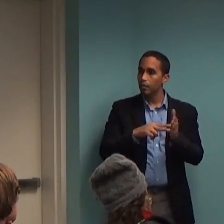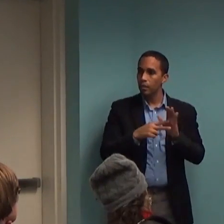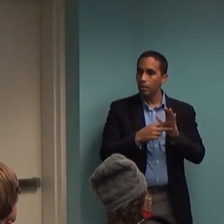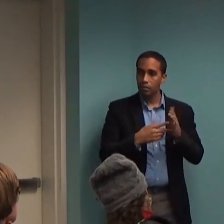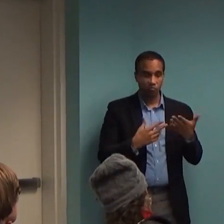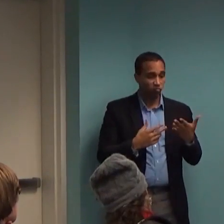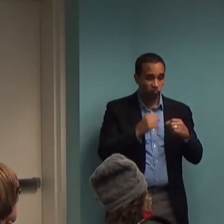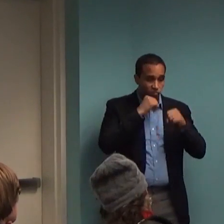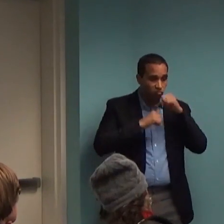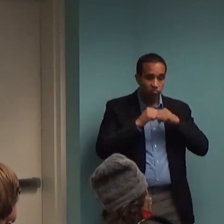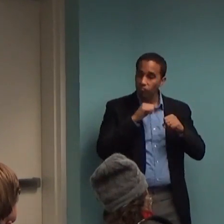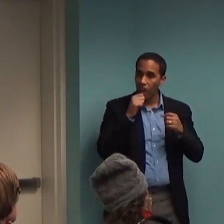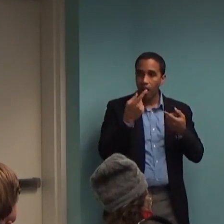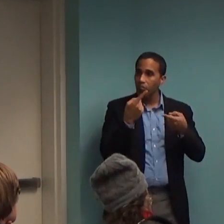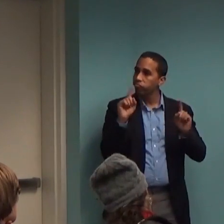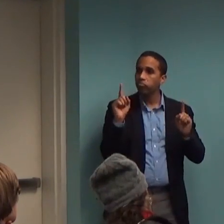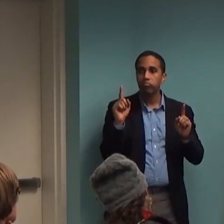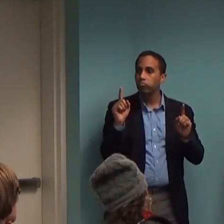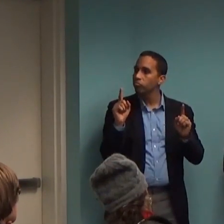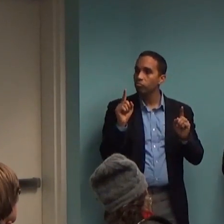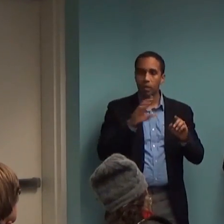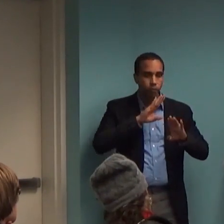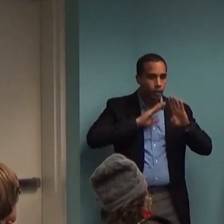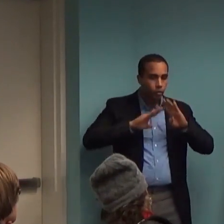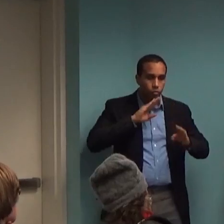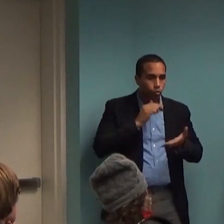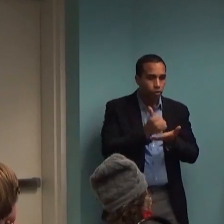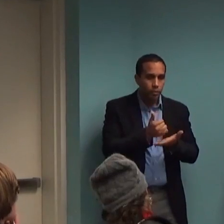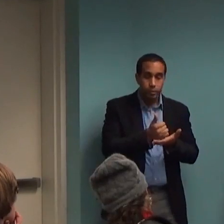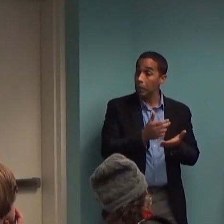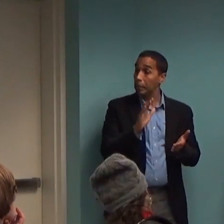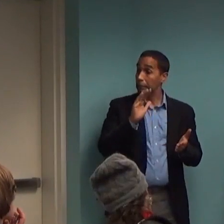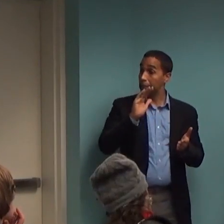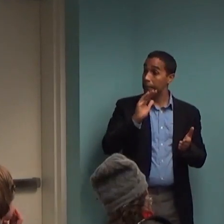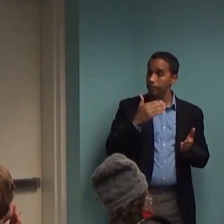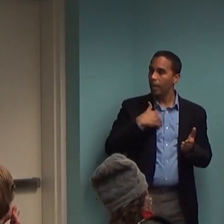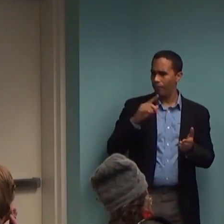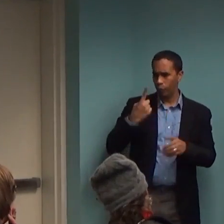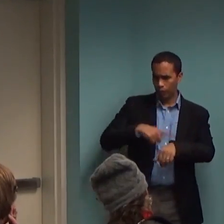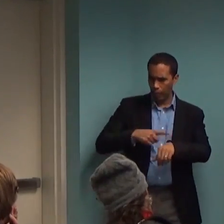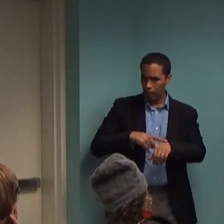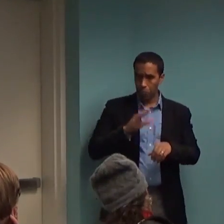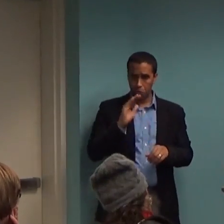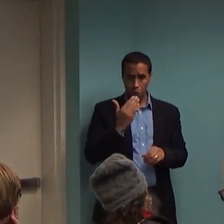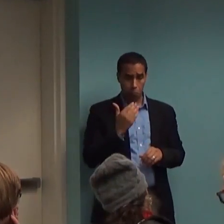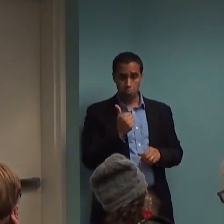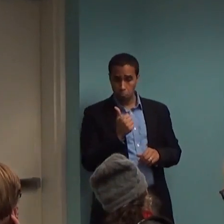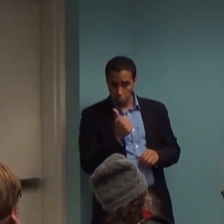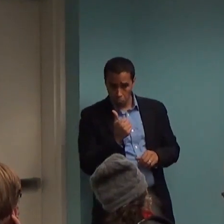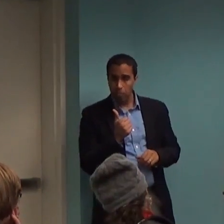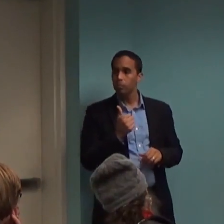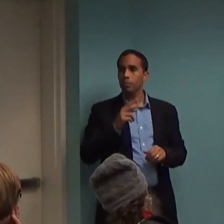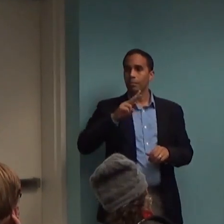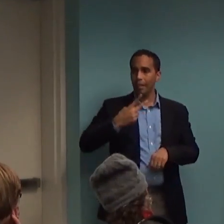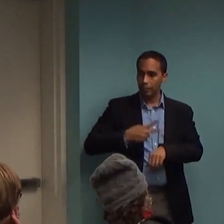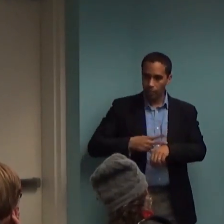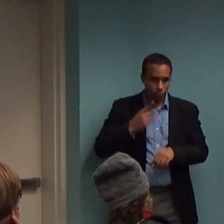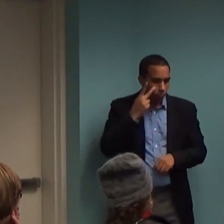will be helpful this time. Based on the first go-round, it seemed like the person had a positive response. So, you know, it's a story in the telling. But this is something that